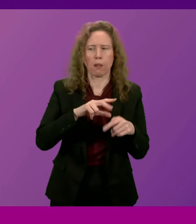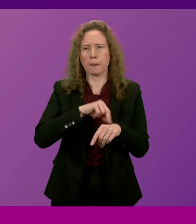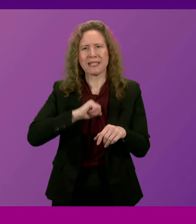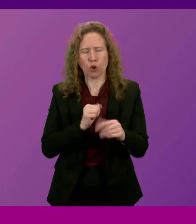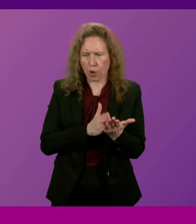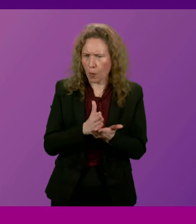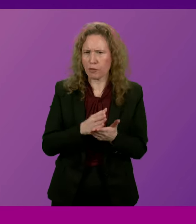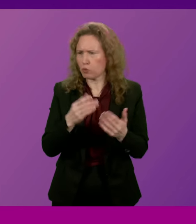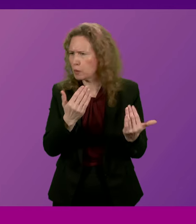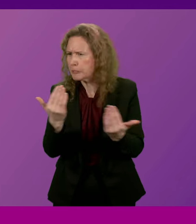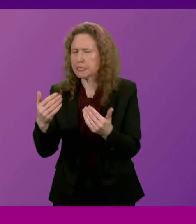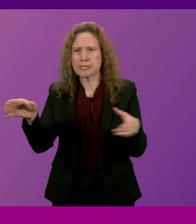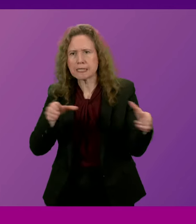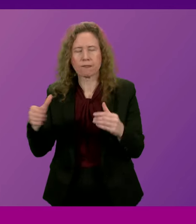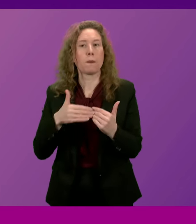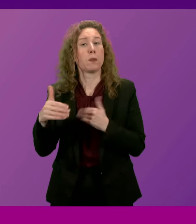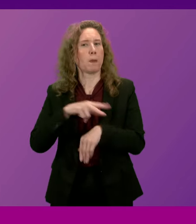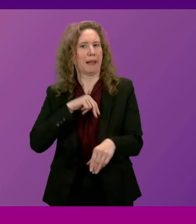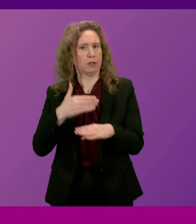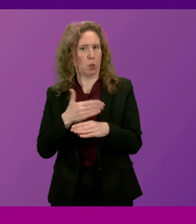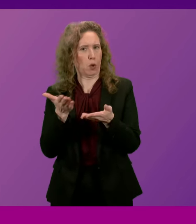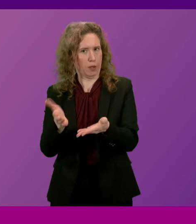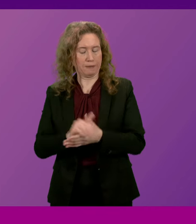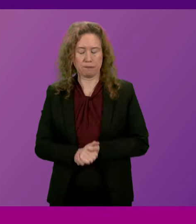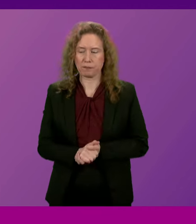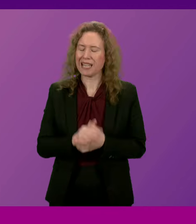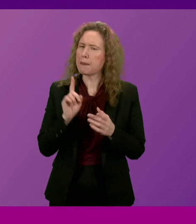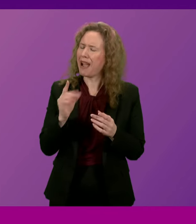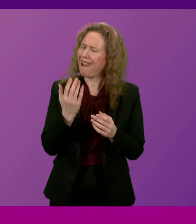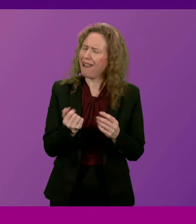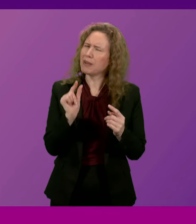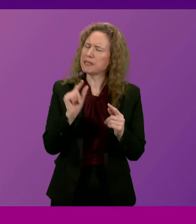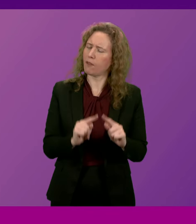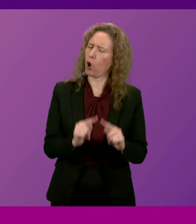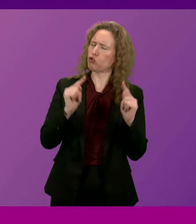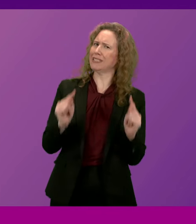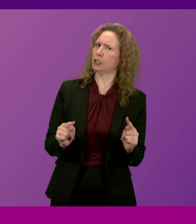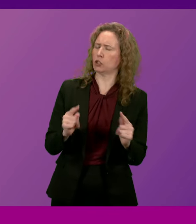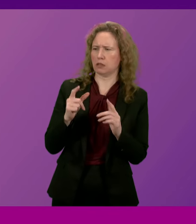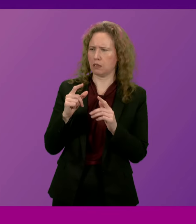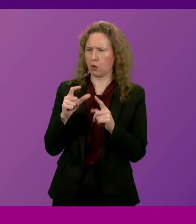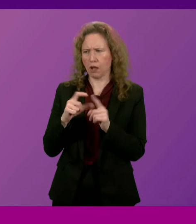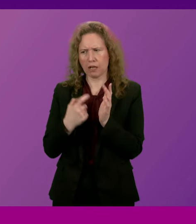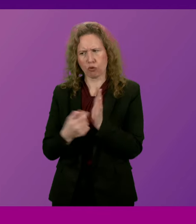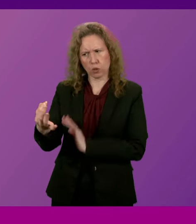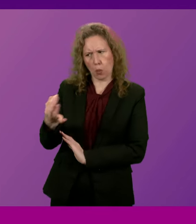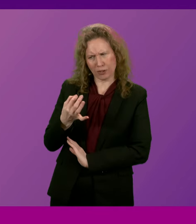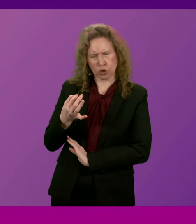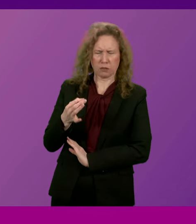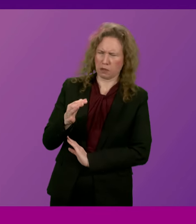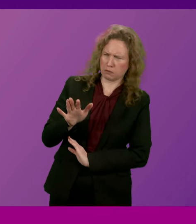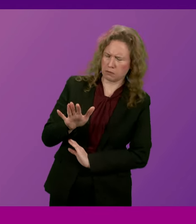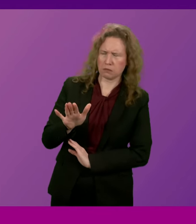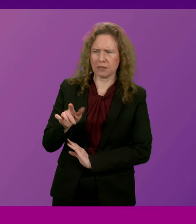are undertaking at the present moment. Now, there is an inherent contradiction in Mr Ross's question to me that